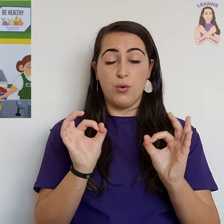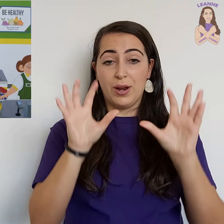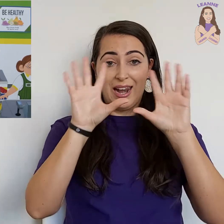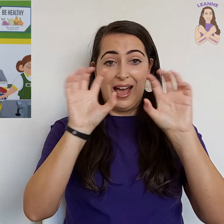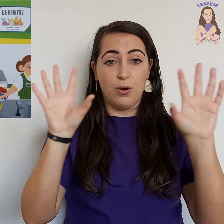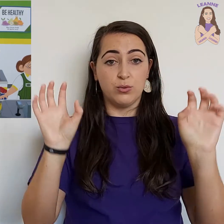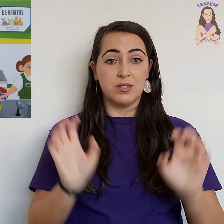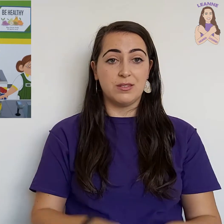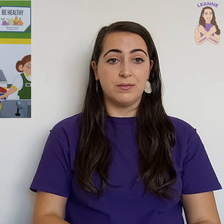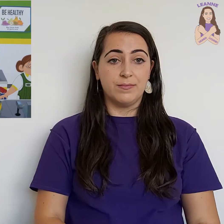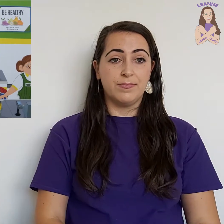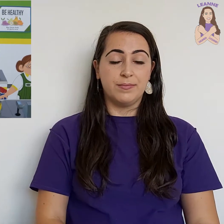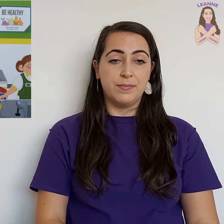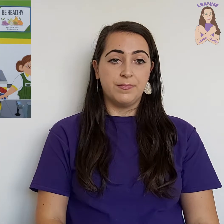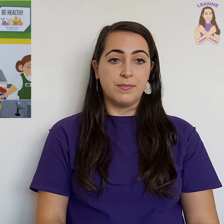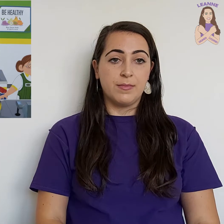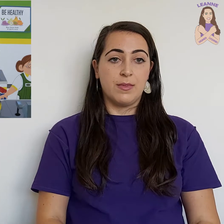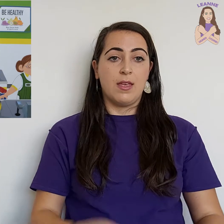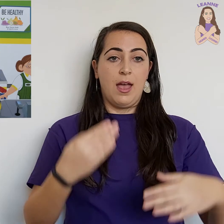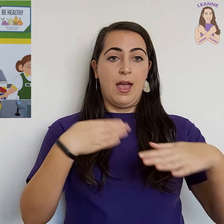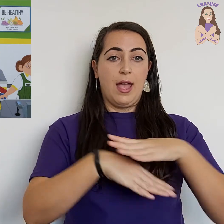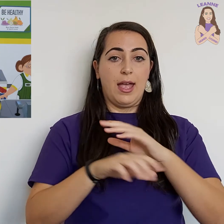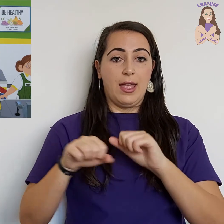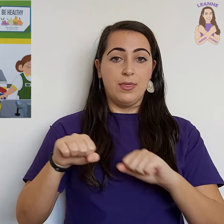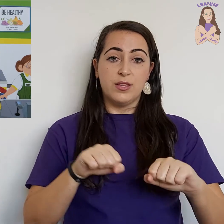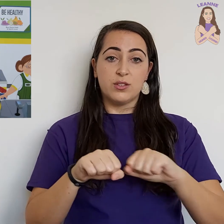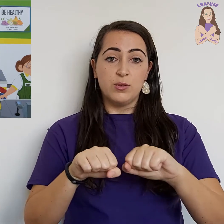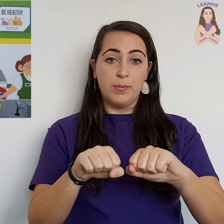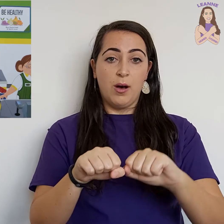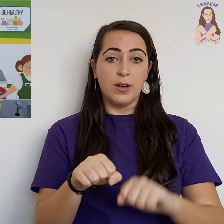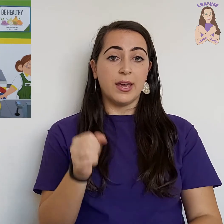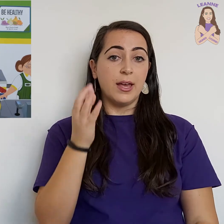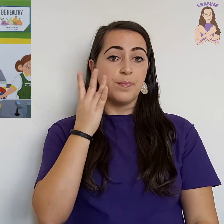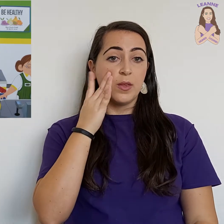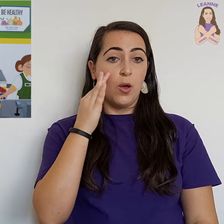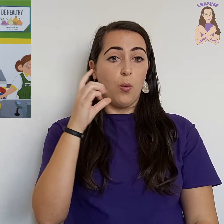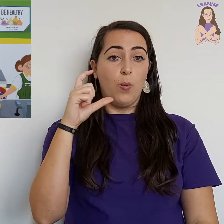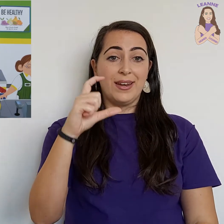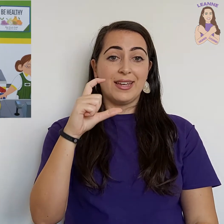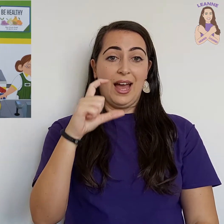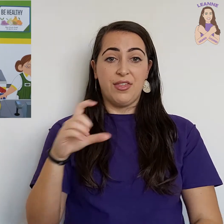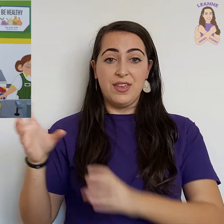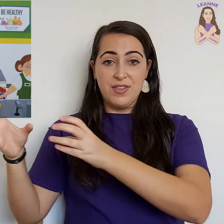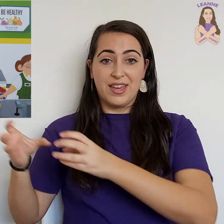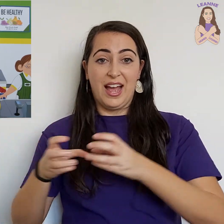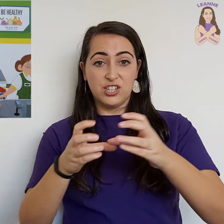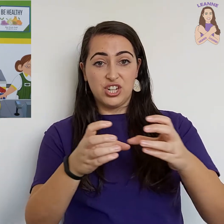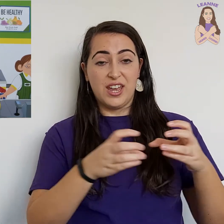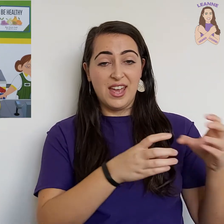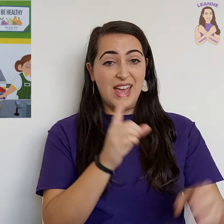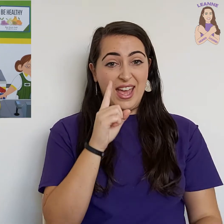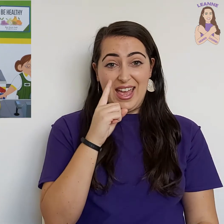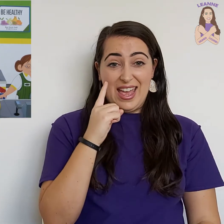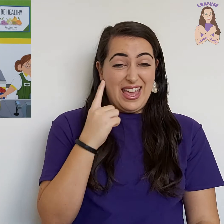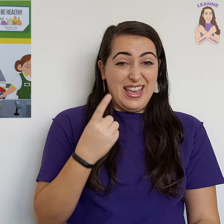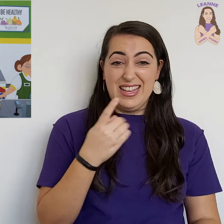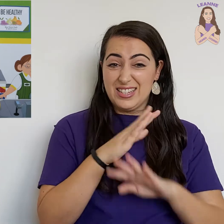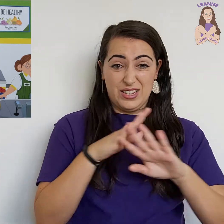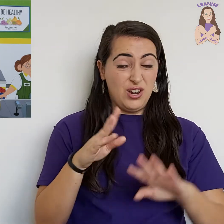clouds? In the supermarket, when Cathy the cashier isn't